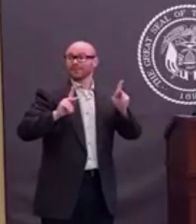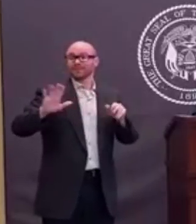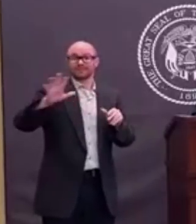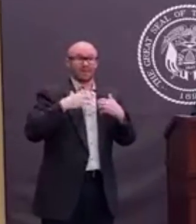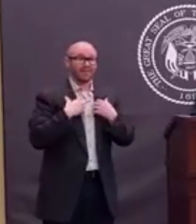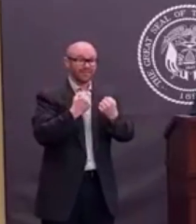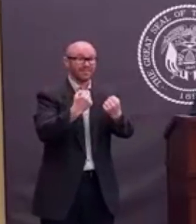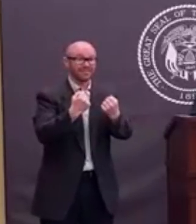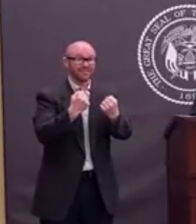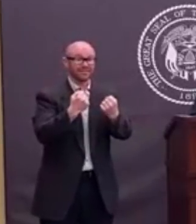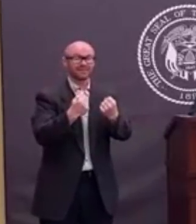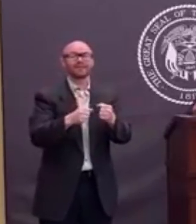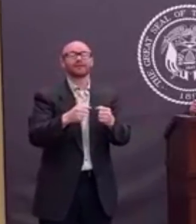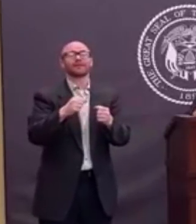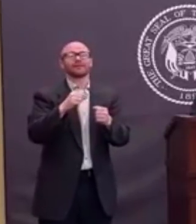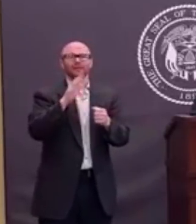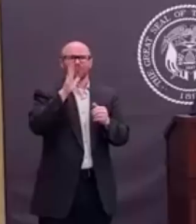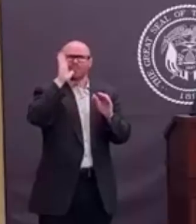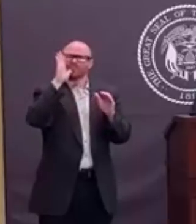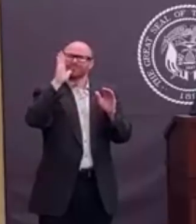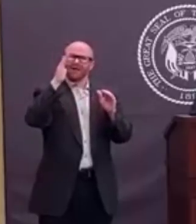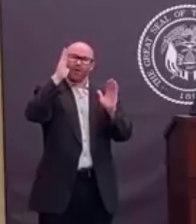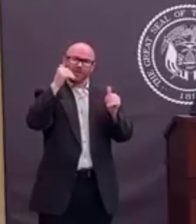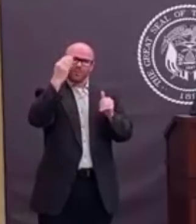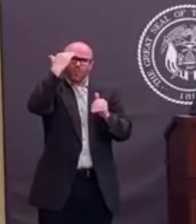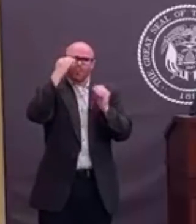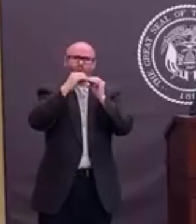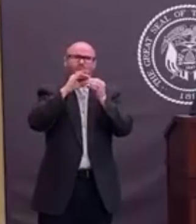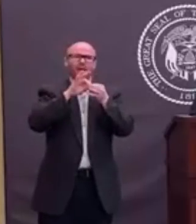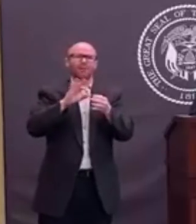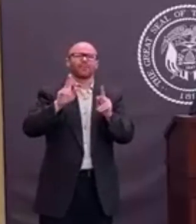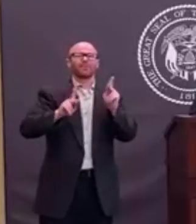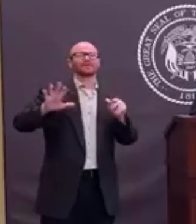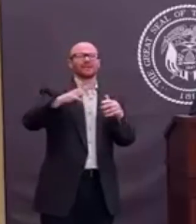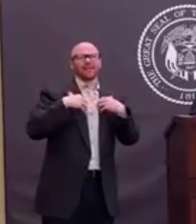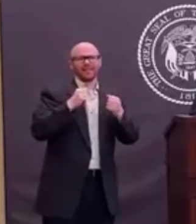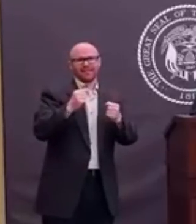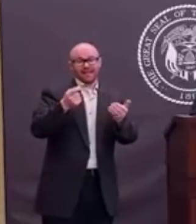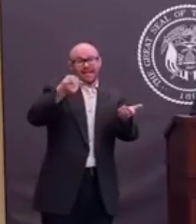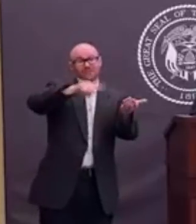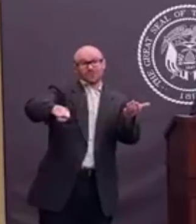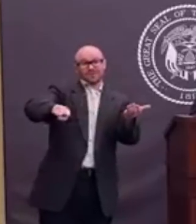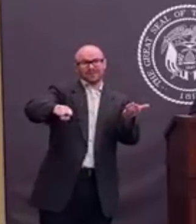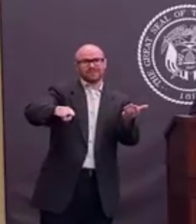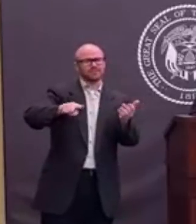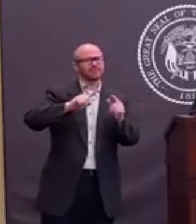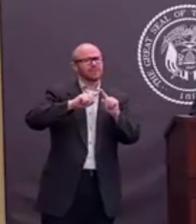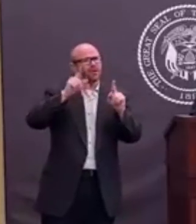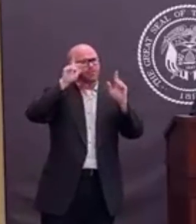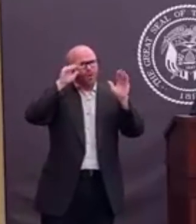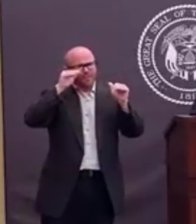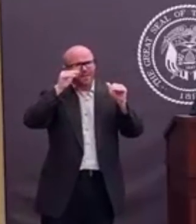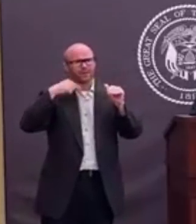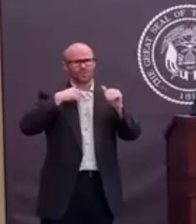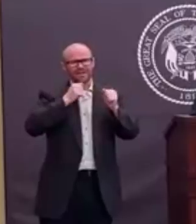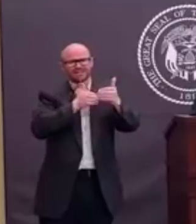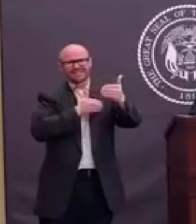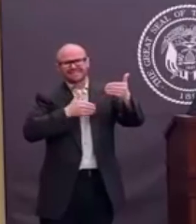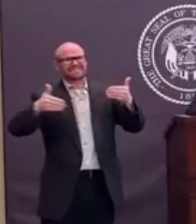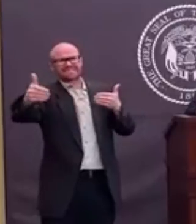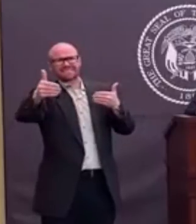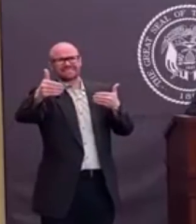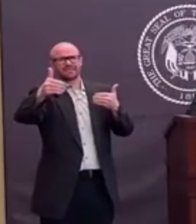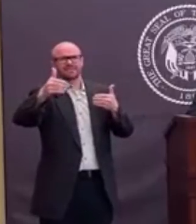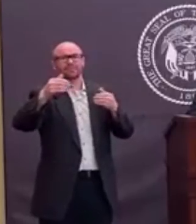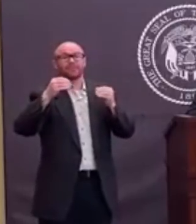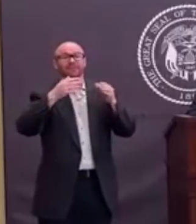happening. We'll know more in the end of next week. But the data gives us hope that we've gotten ahead of this quicker than other states.